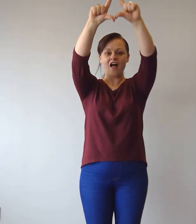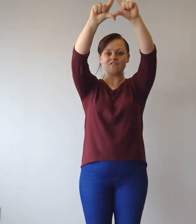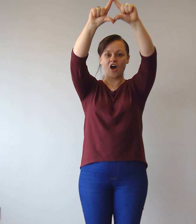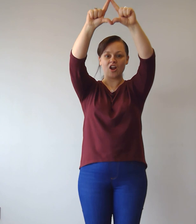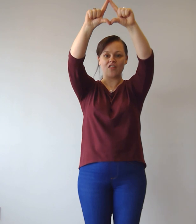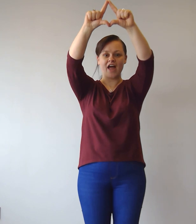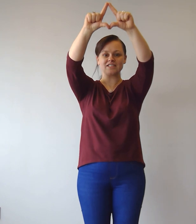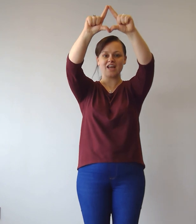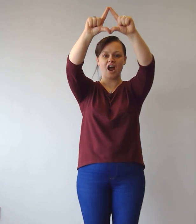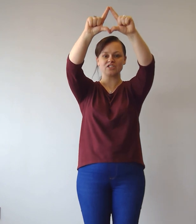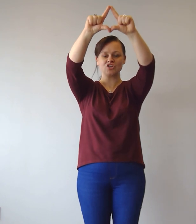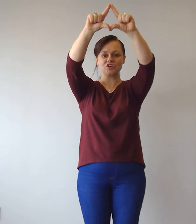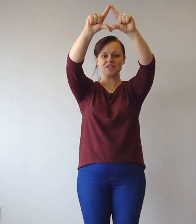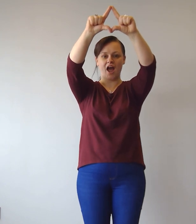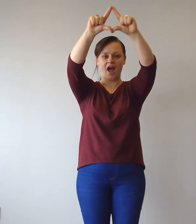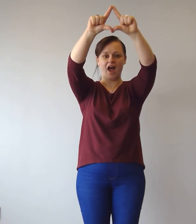Follow that star tonight.